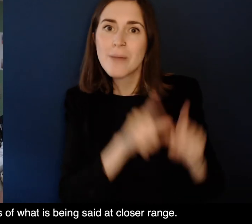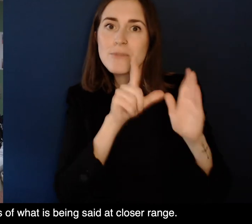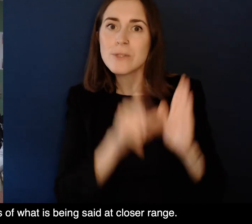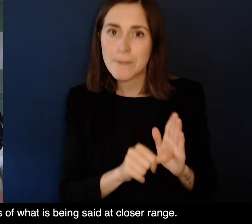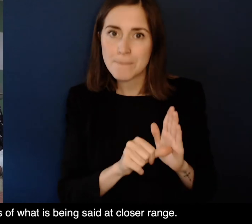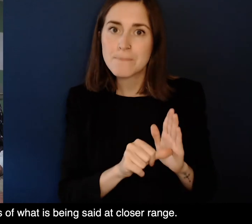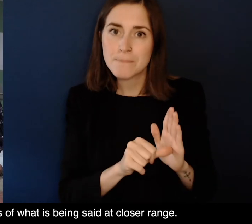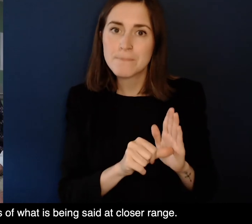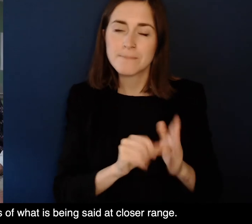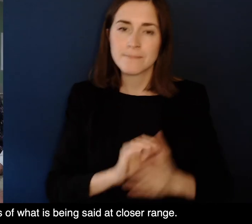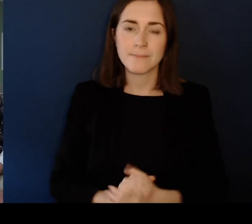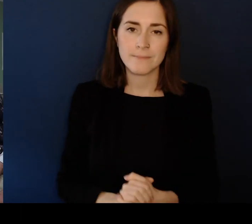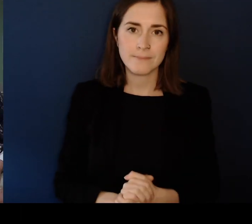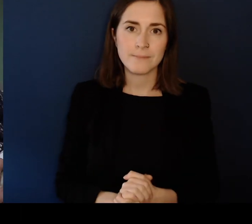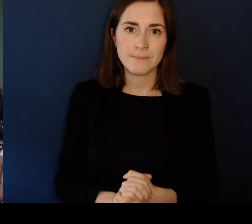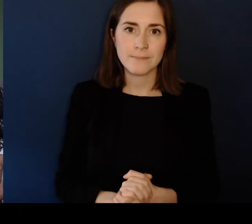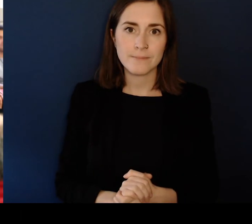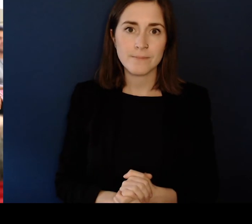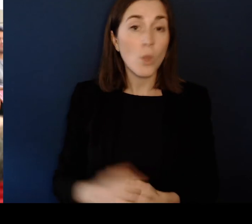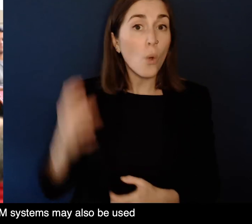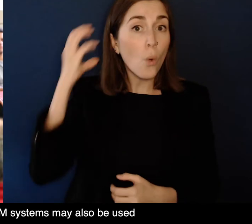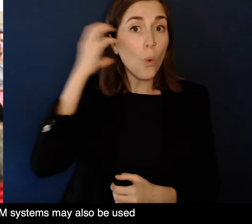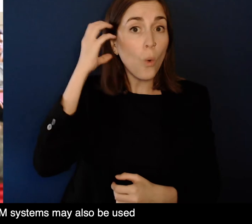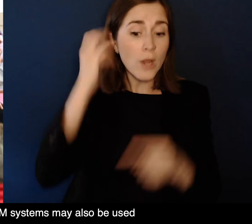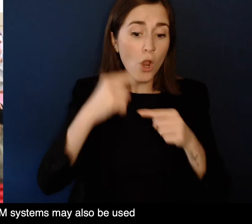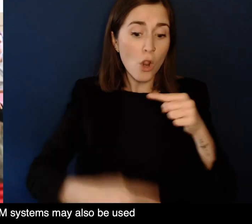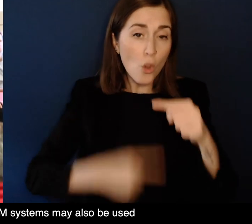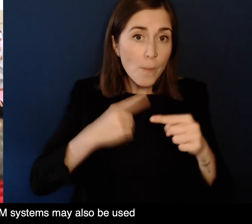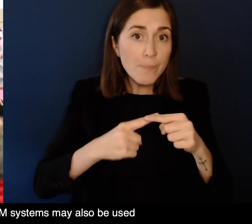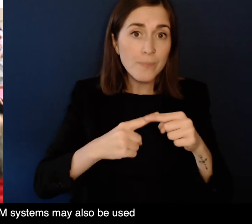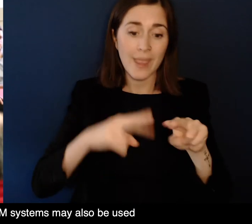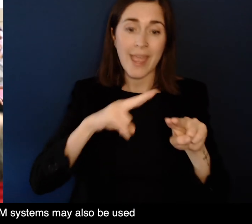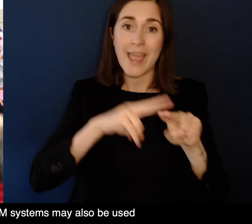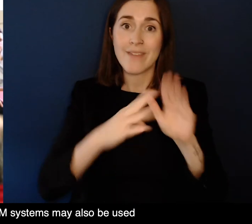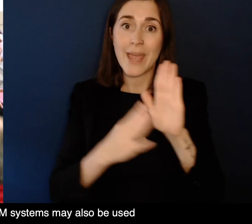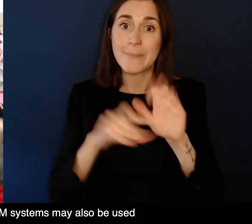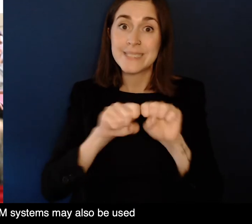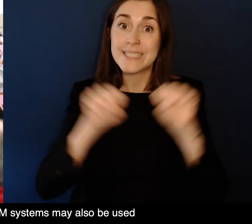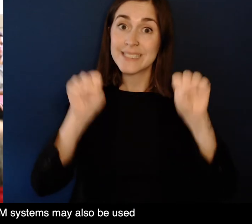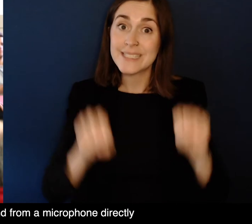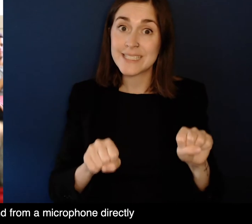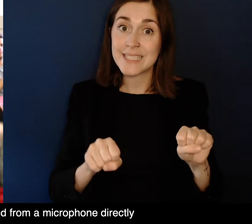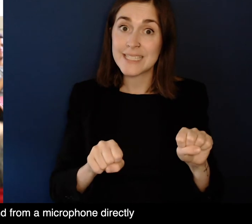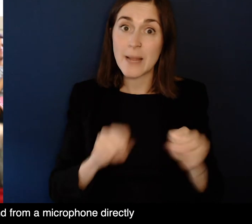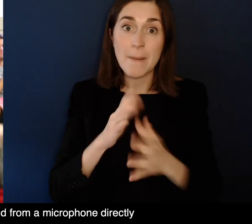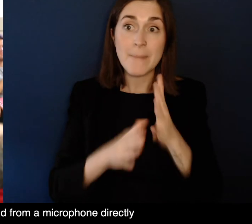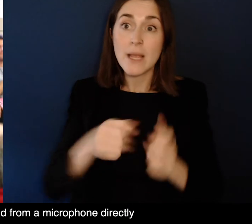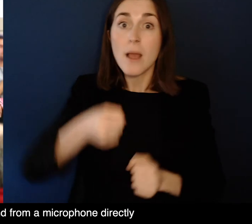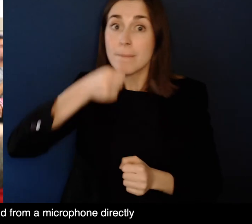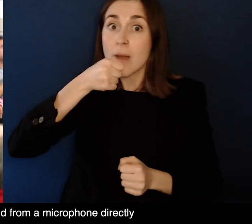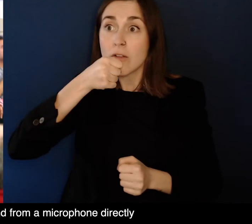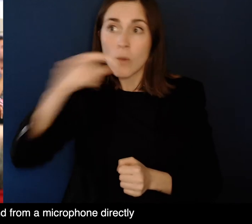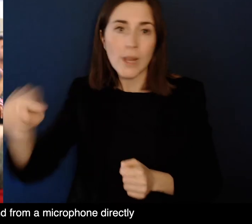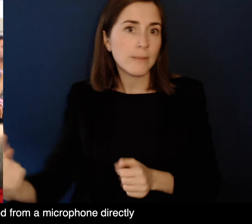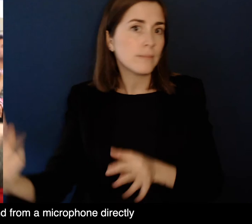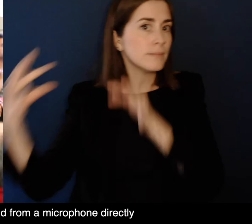what is being said at closer range Audio loop and FM systems may also be used which direct sound from a